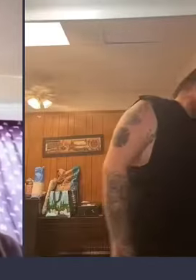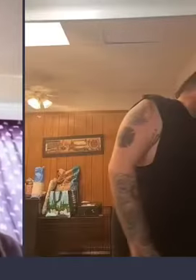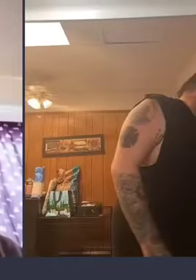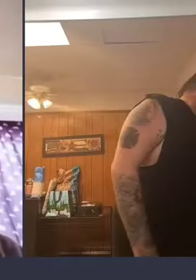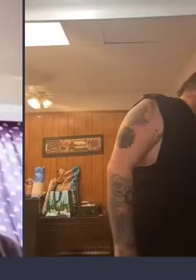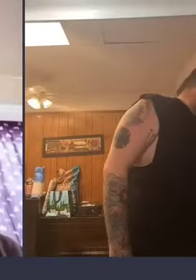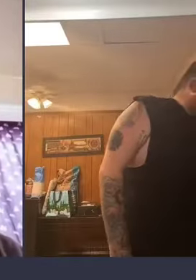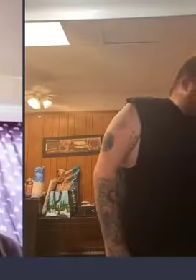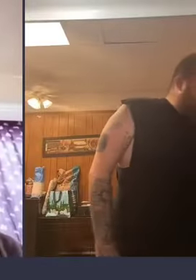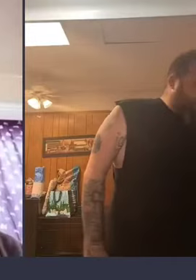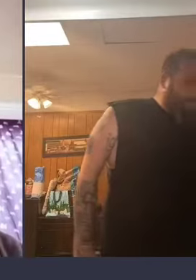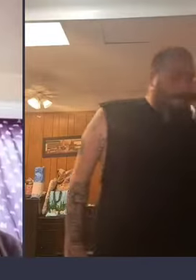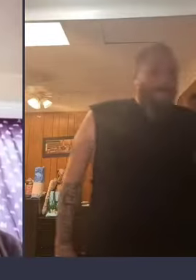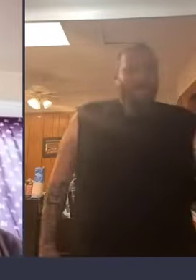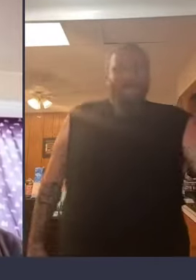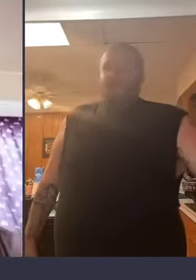start talking so i'm gonna shut up